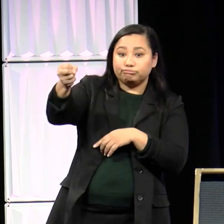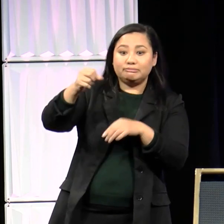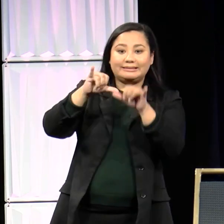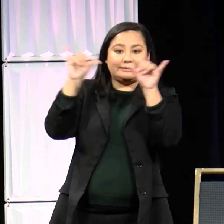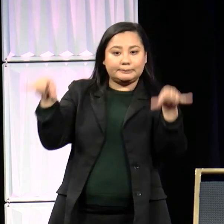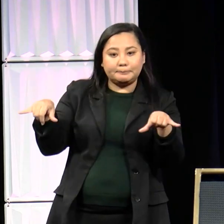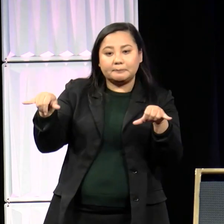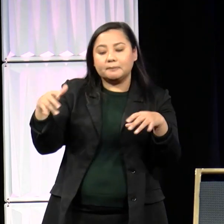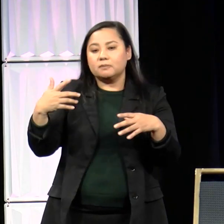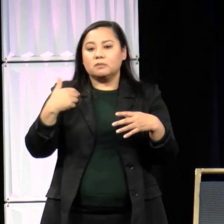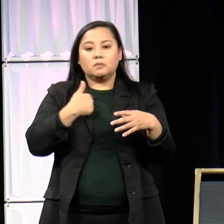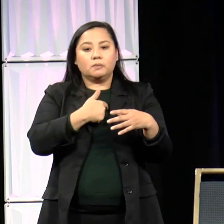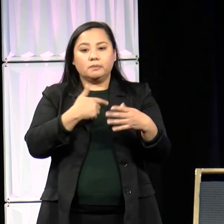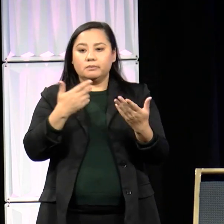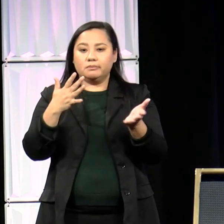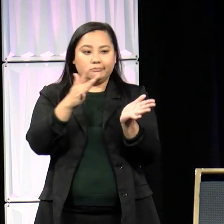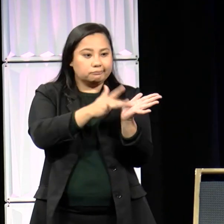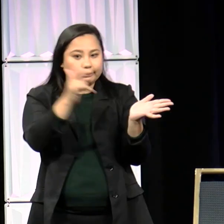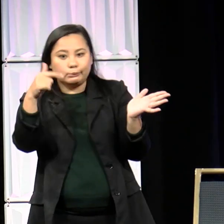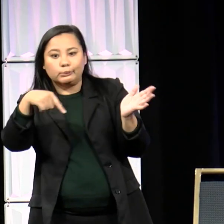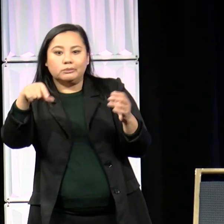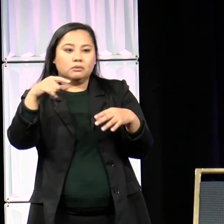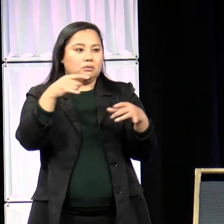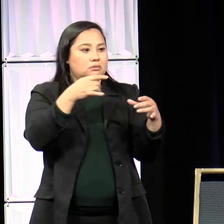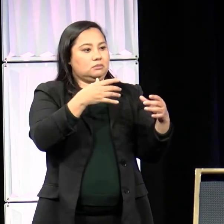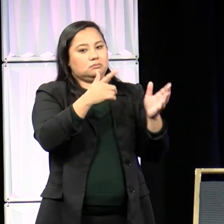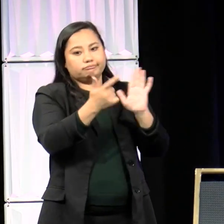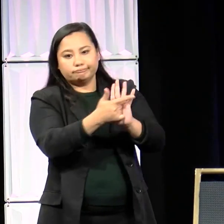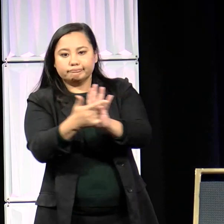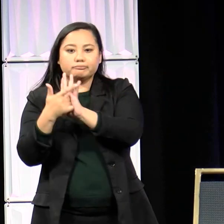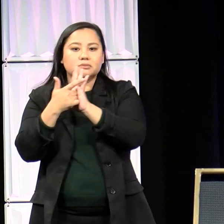keep us safe. We do not want them in our schools.